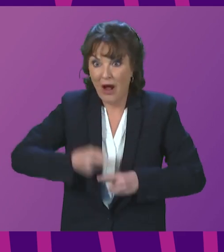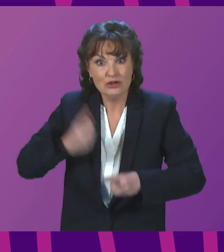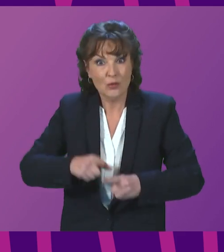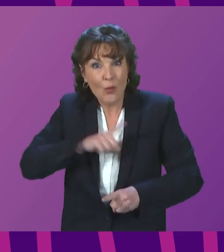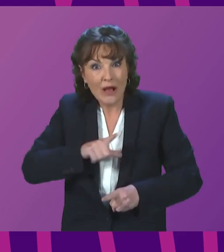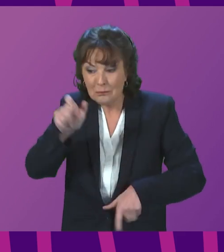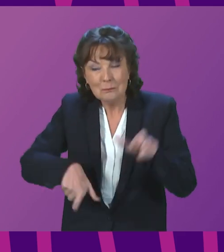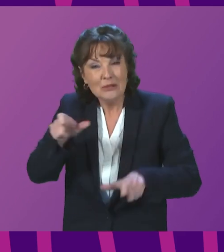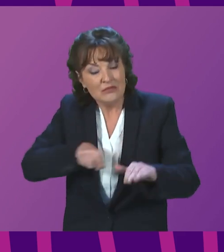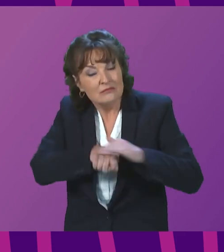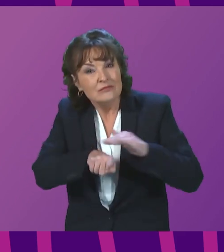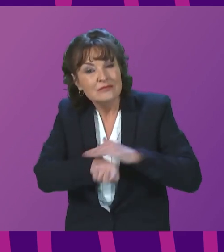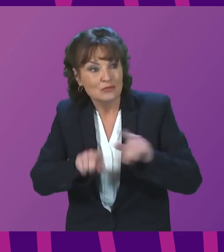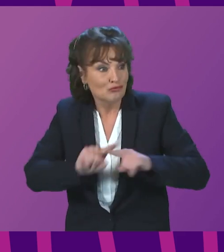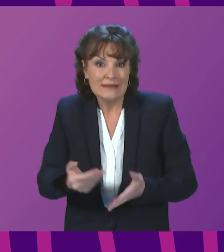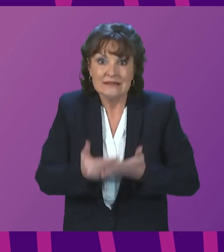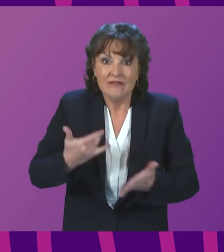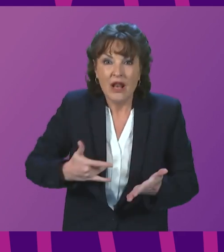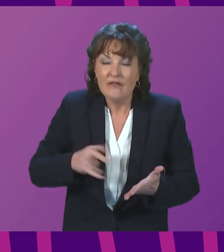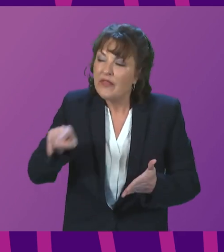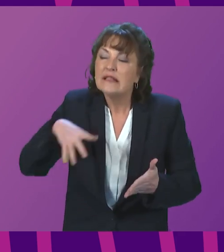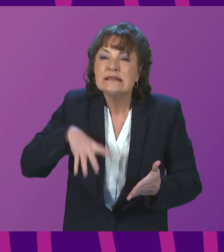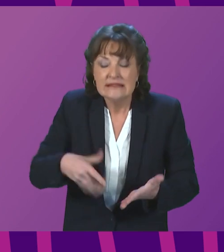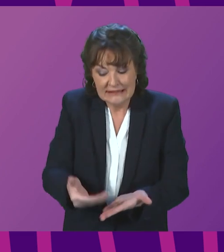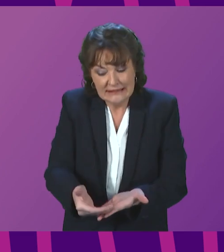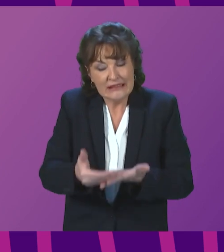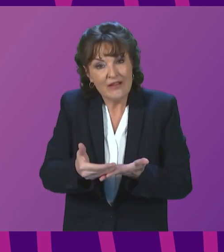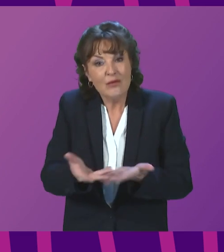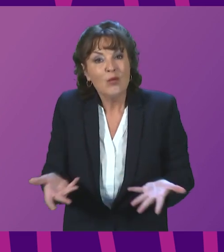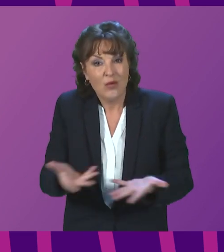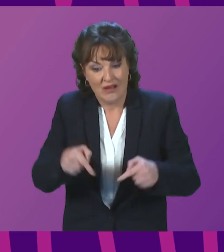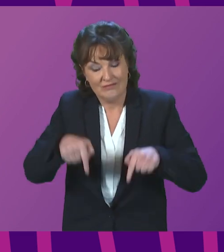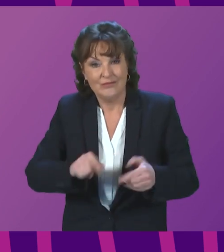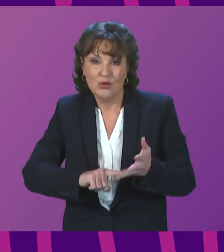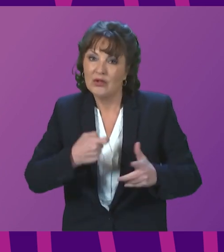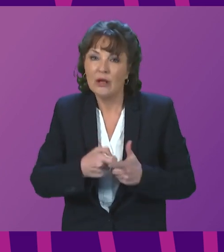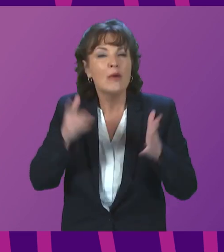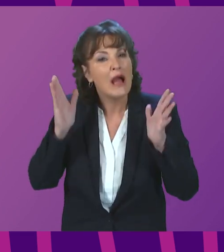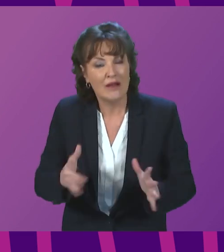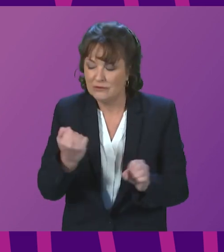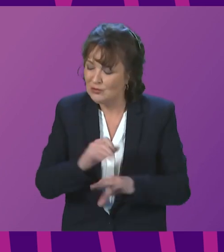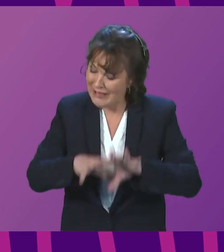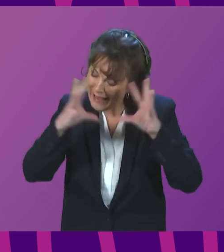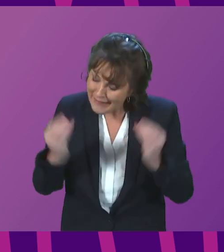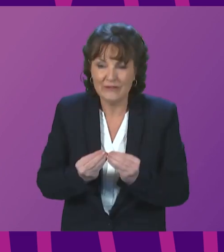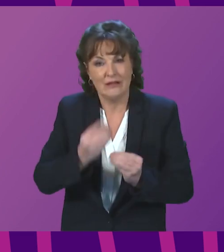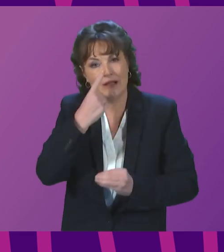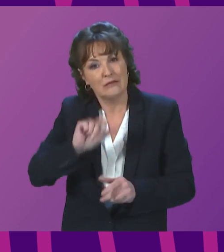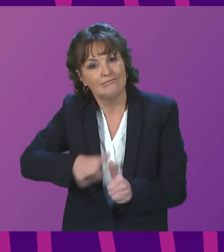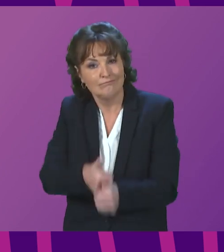for their lives need the safety and security here in the United Kingdom, and we have to do everything we can to support them.